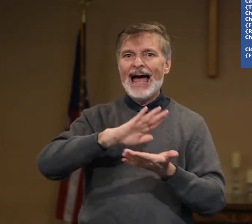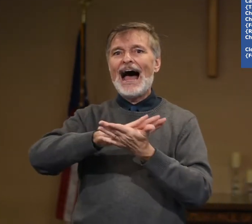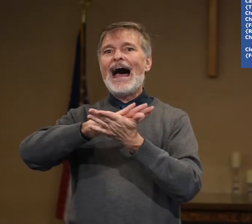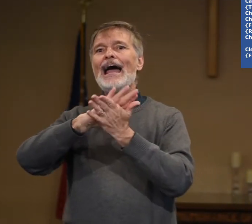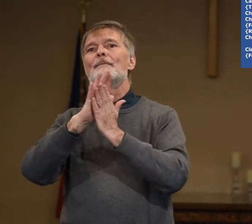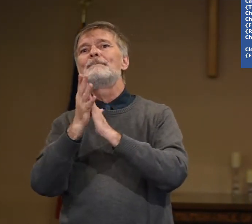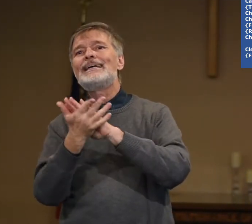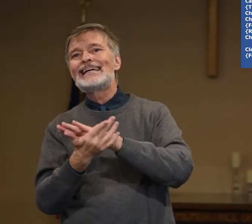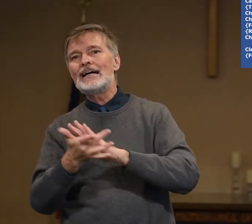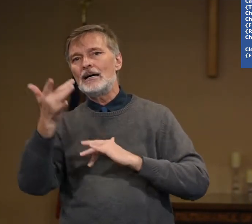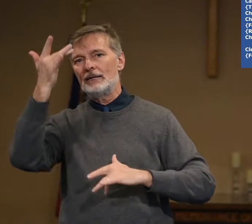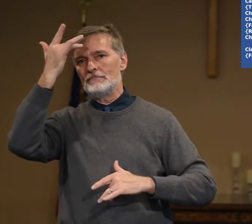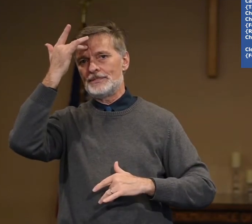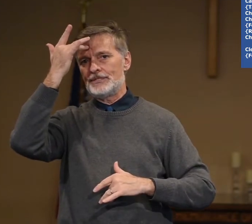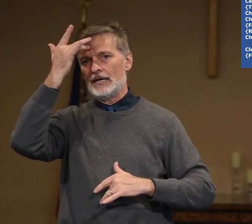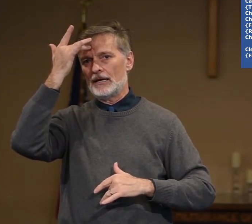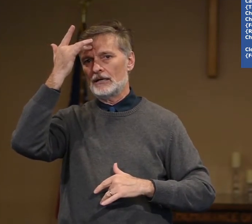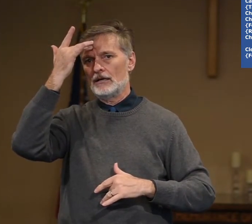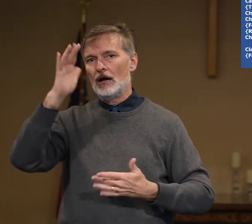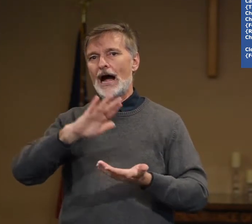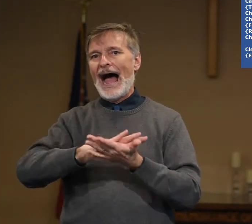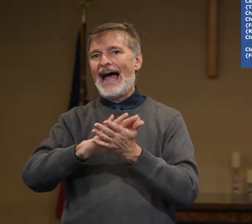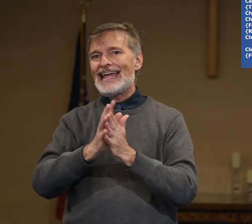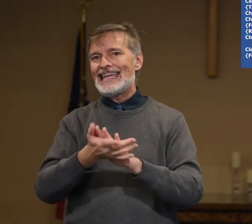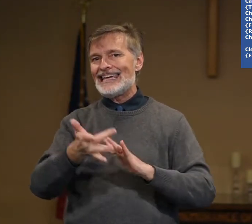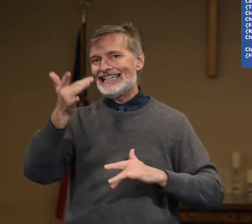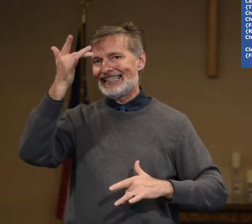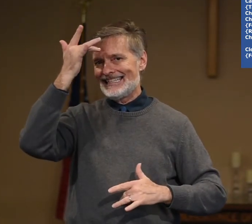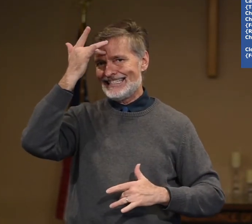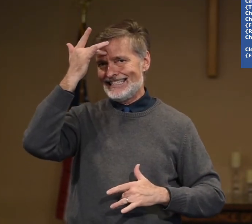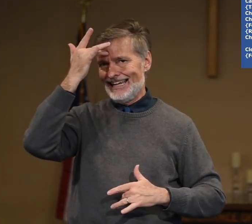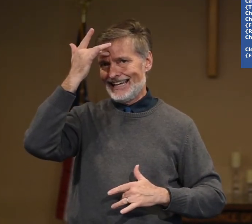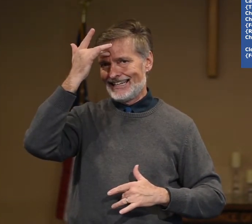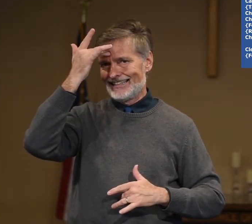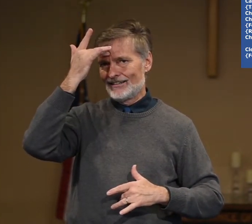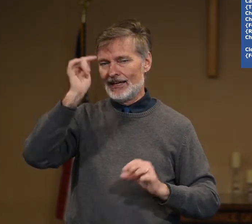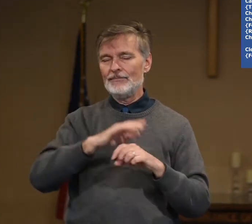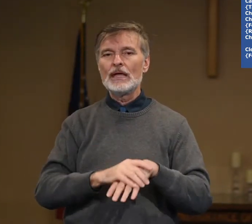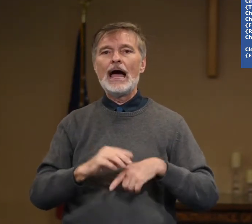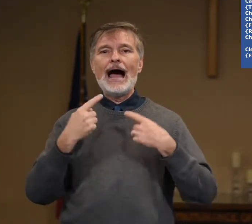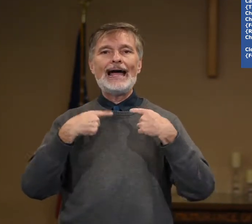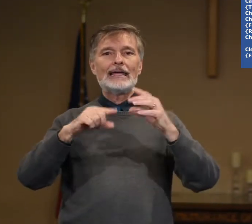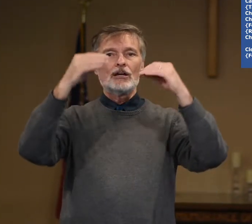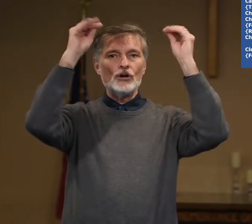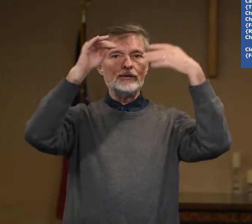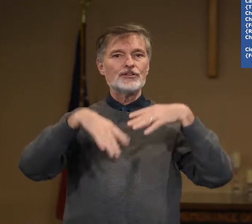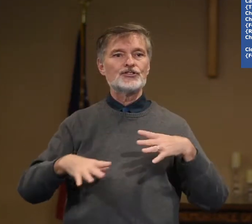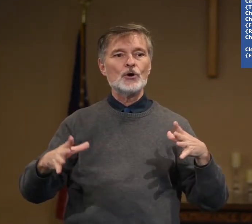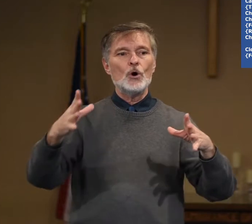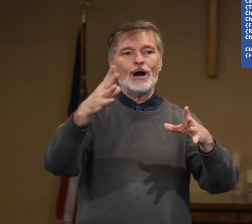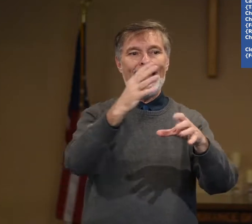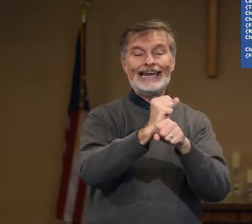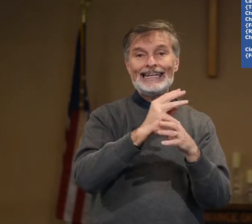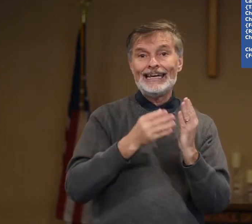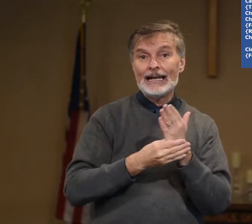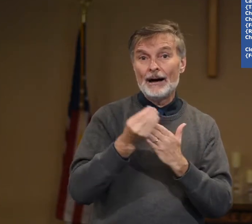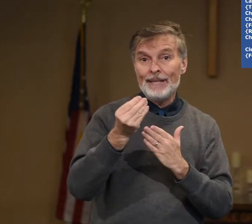I become sick. I get sick. Okay. I can go to the store and get a